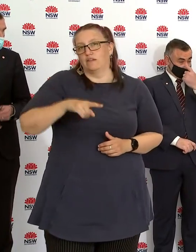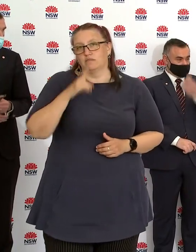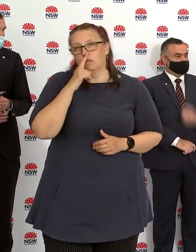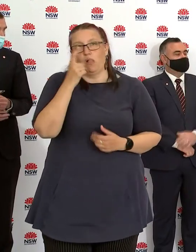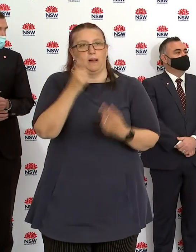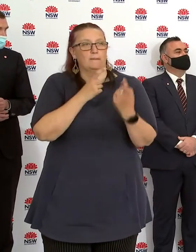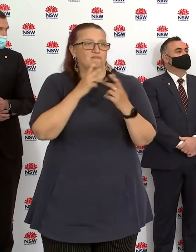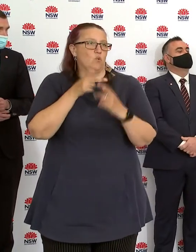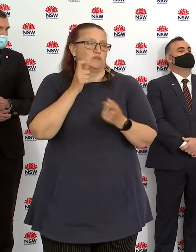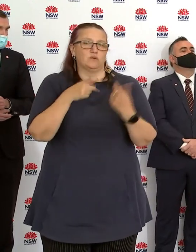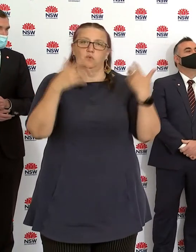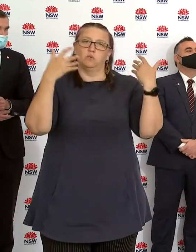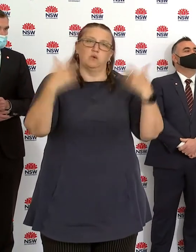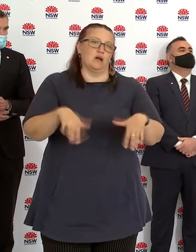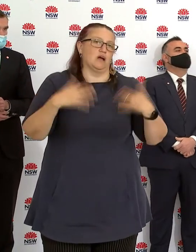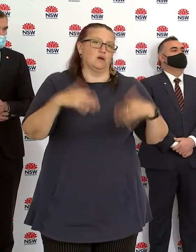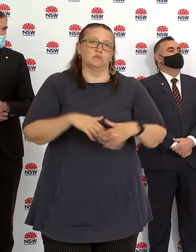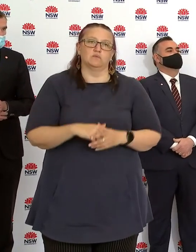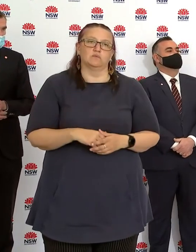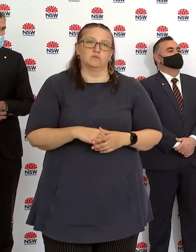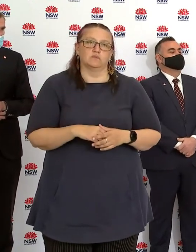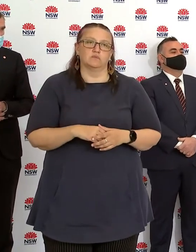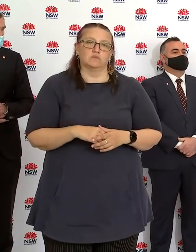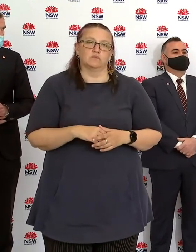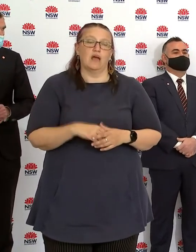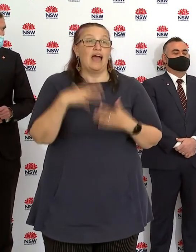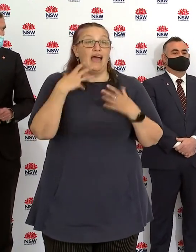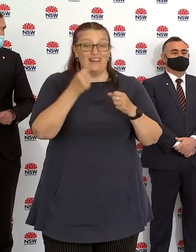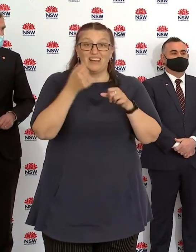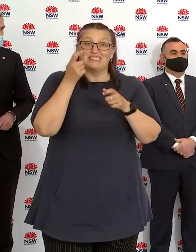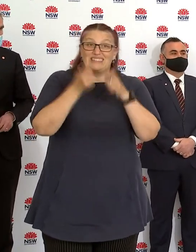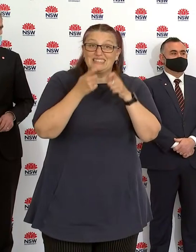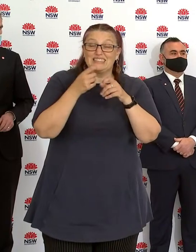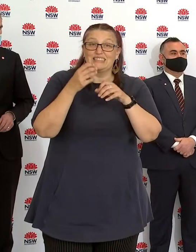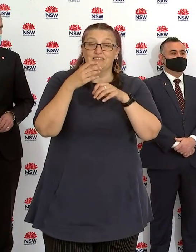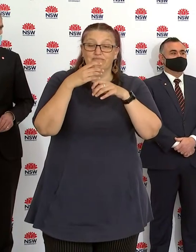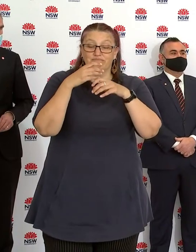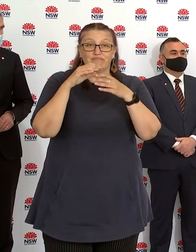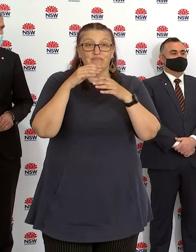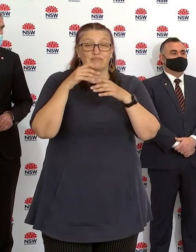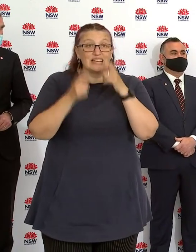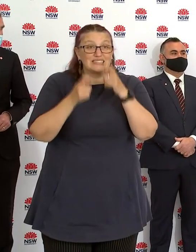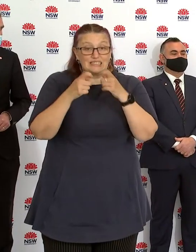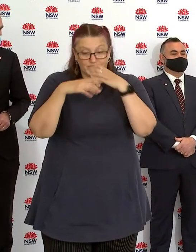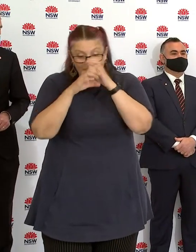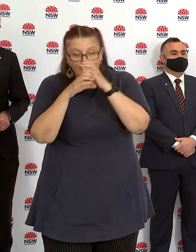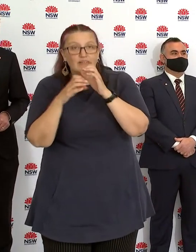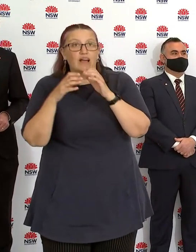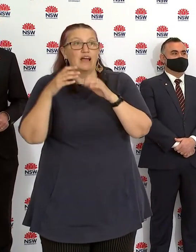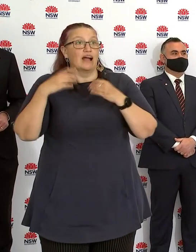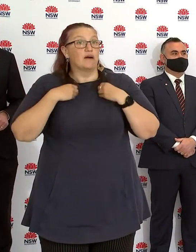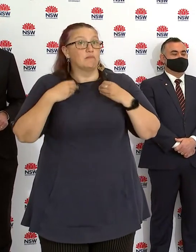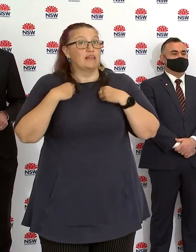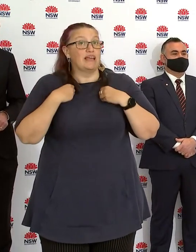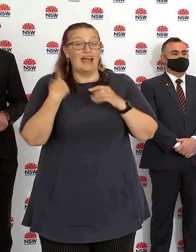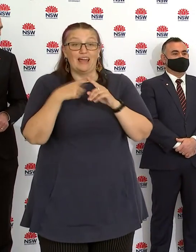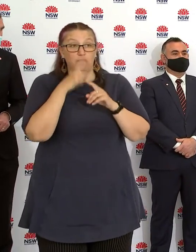thank the hardworking pathology companies, the community, and also our collectors for doing that amazing work.